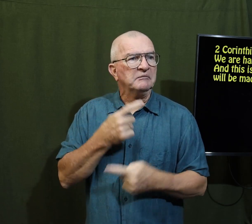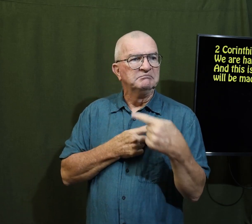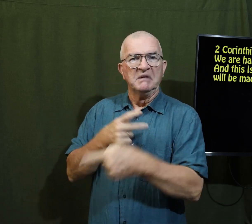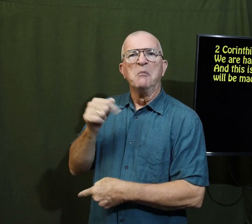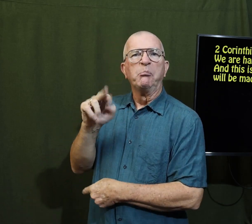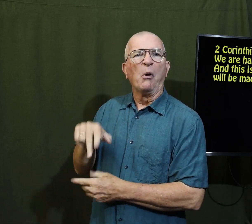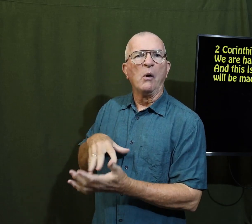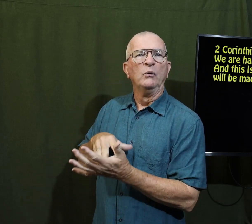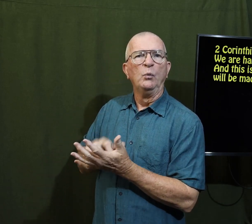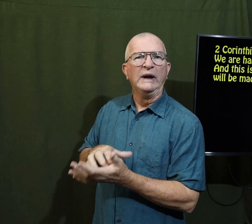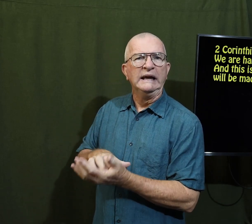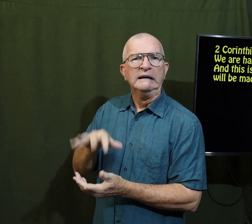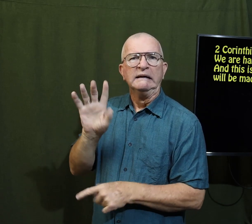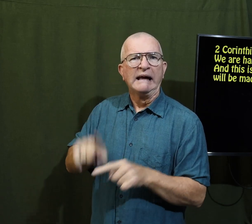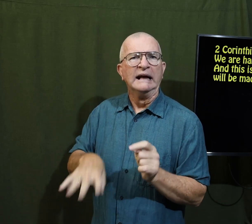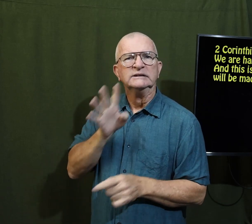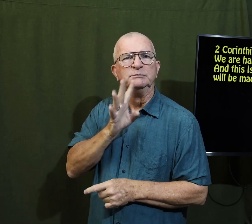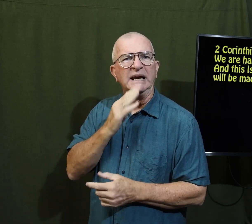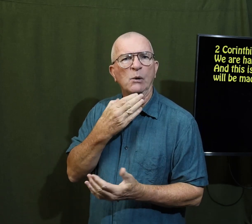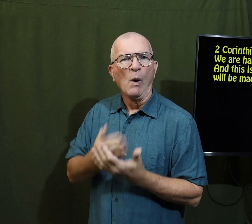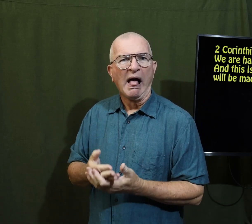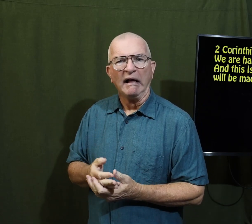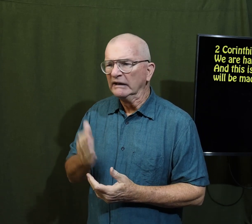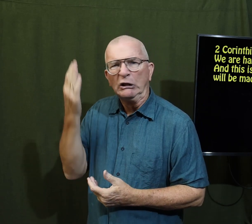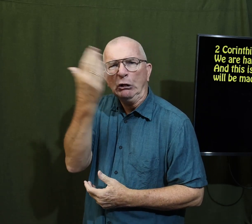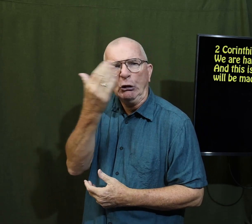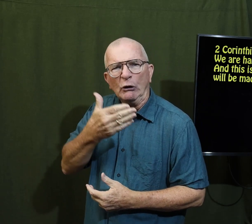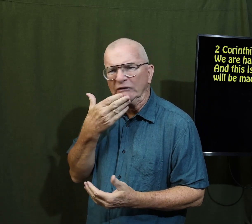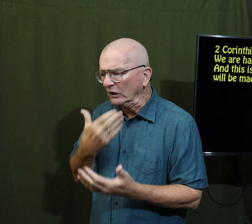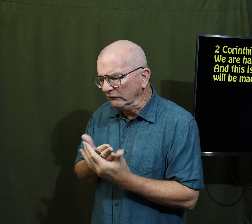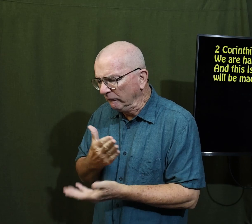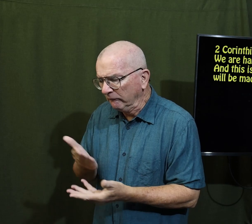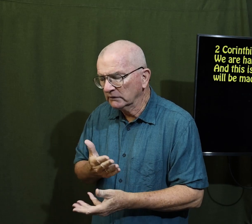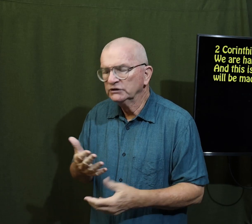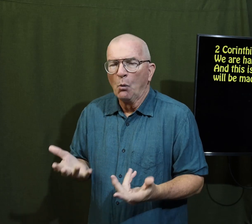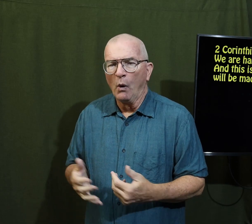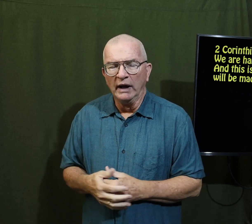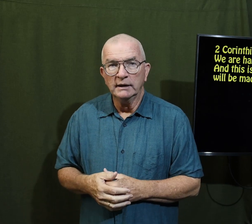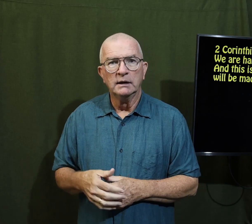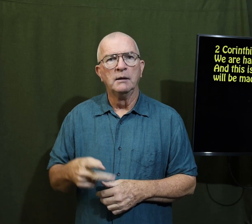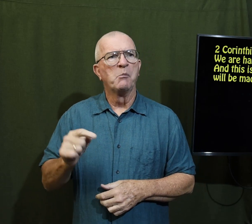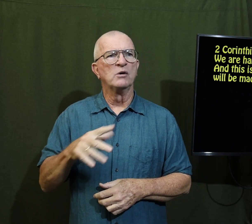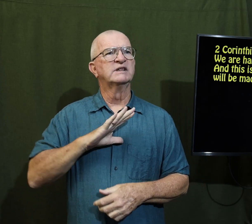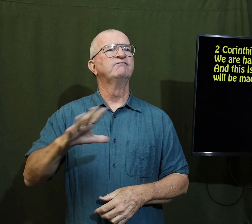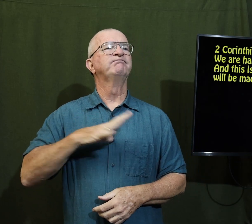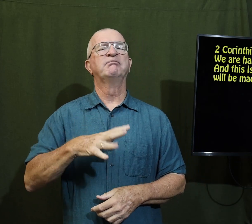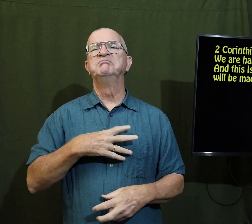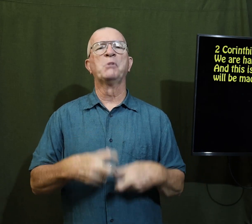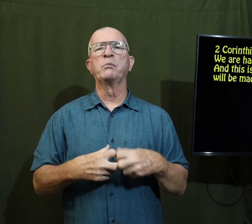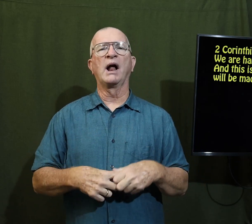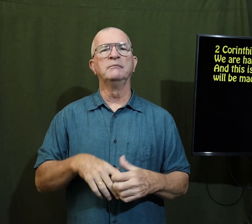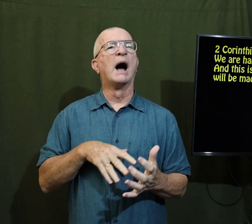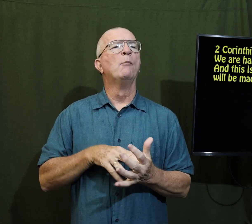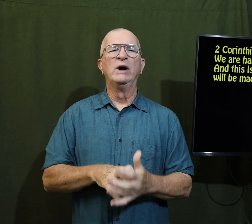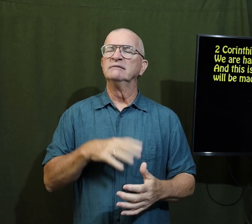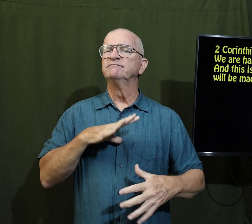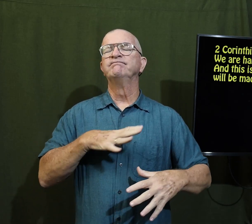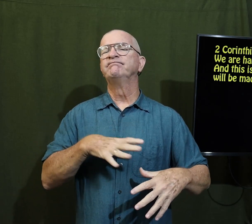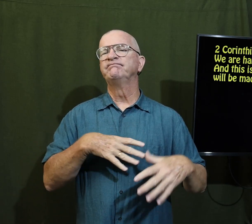some people think that Paul was weak he can't speak well he doesn't look very good so what Paul said fine no problem